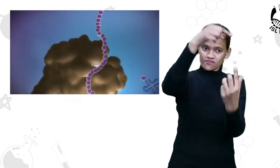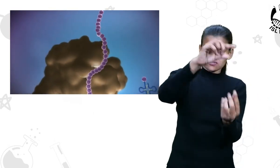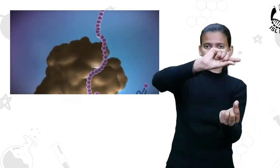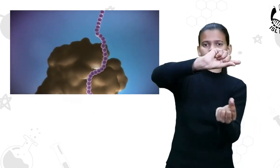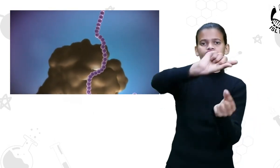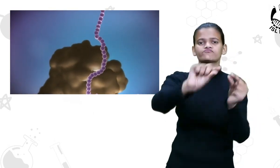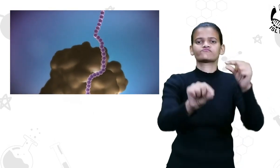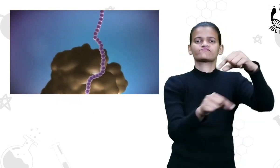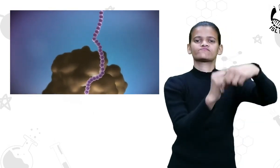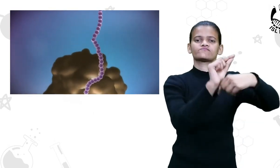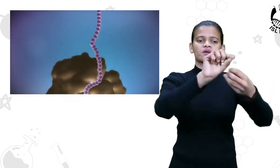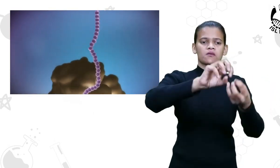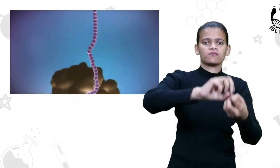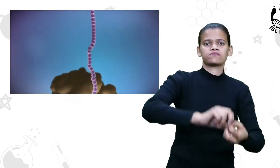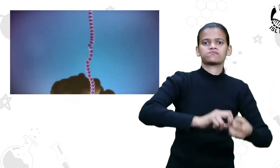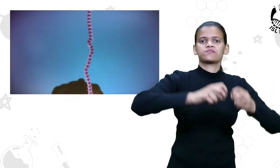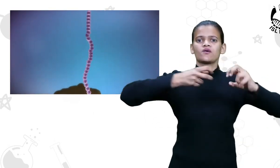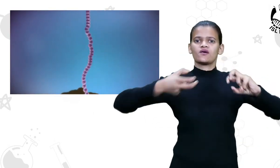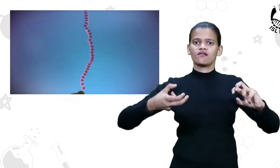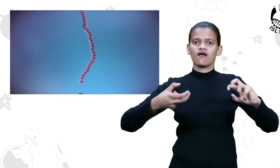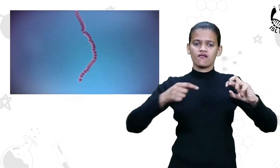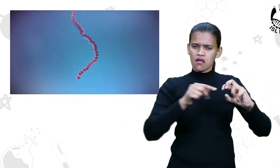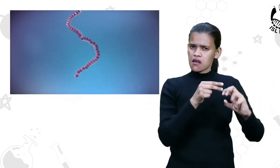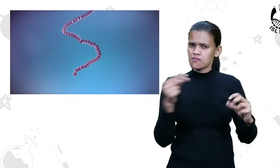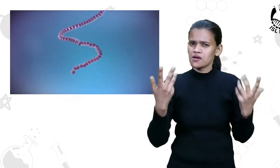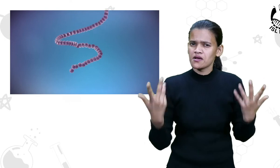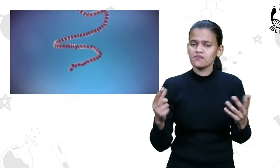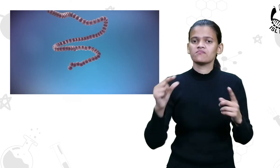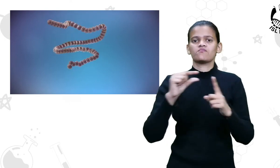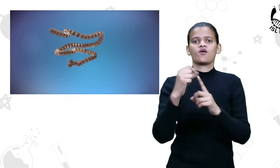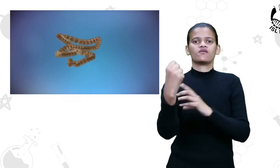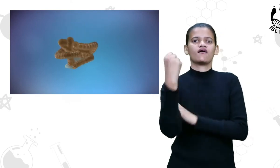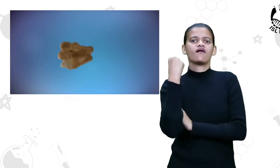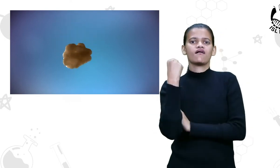shape to form the protein.